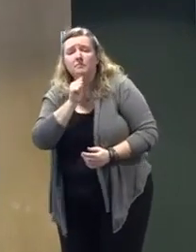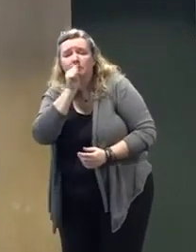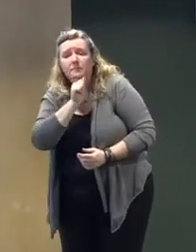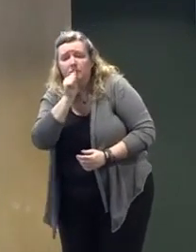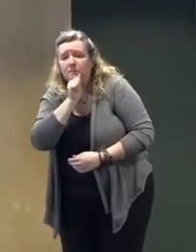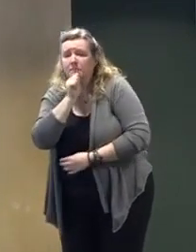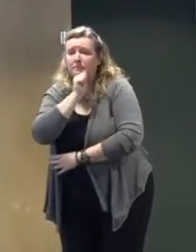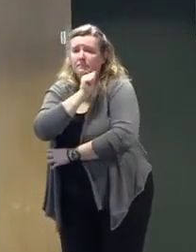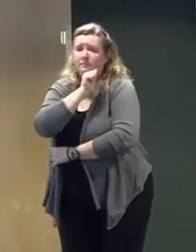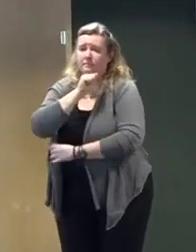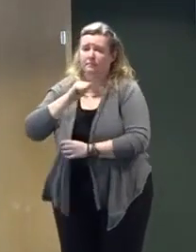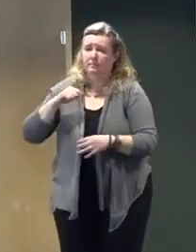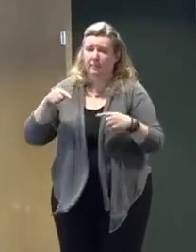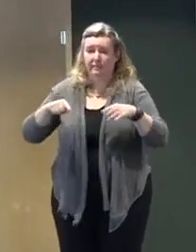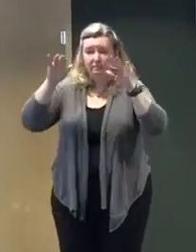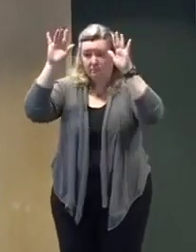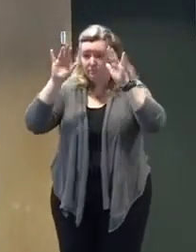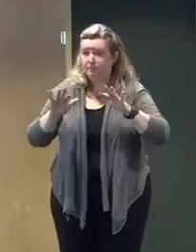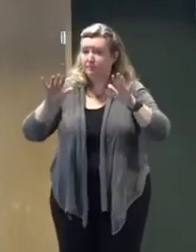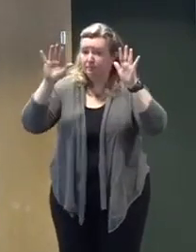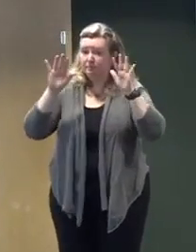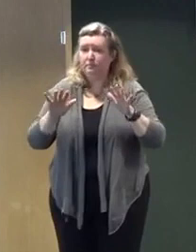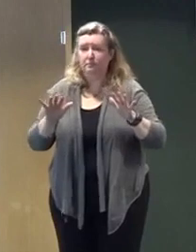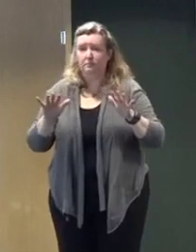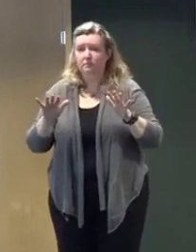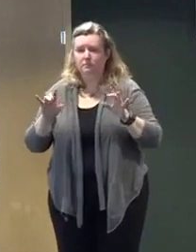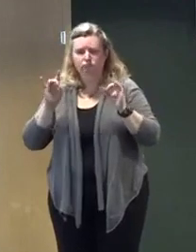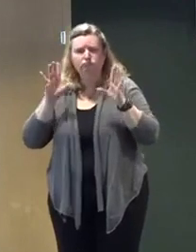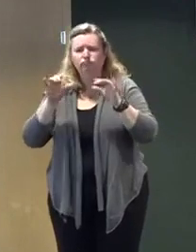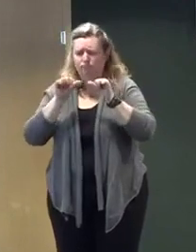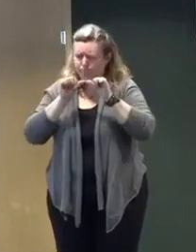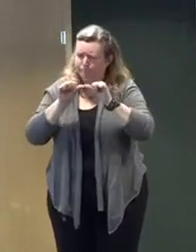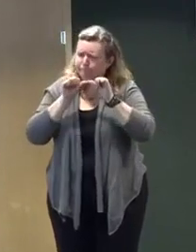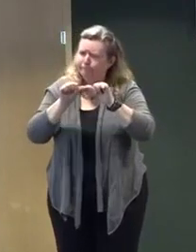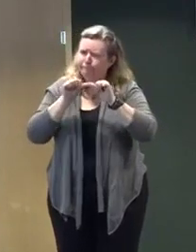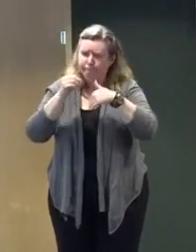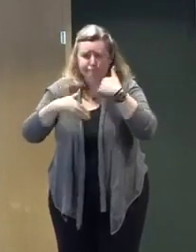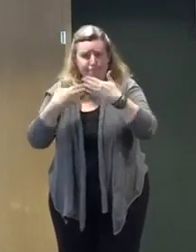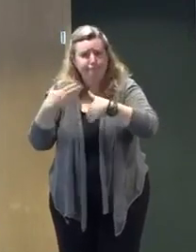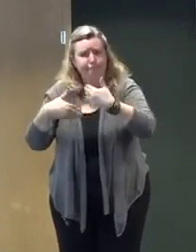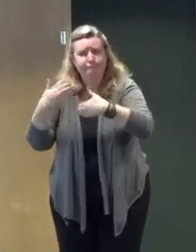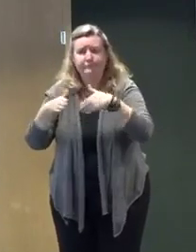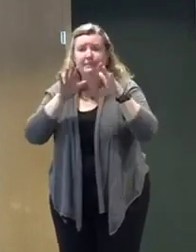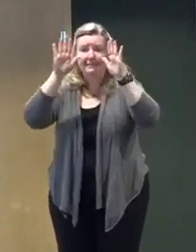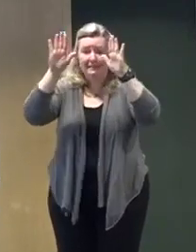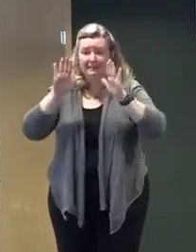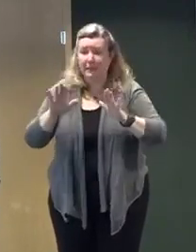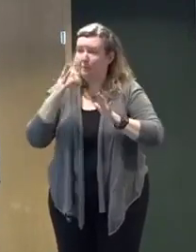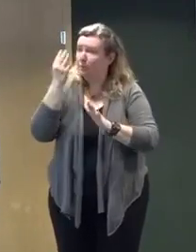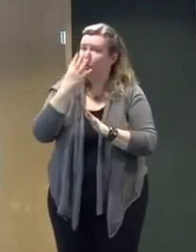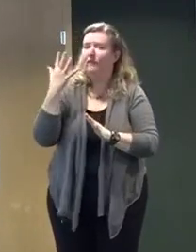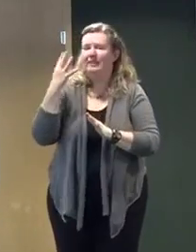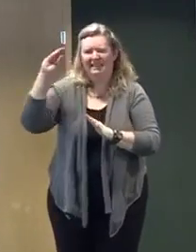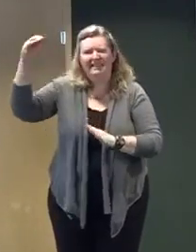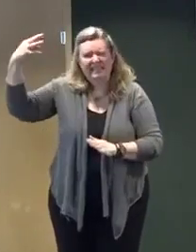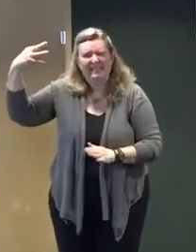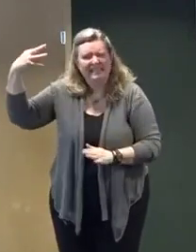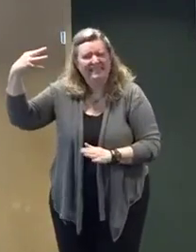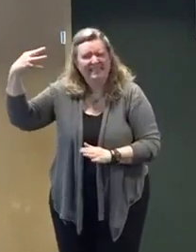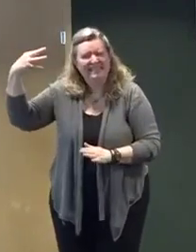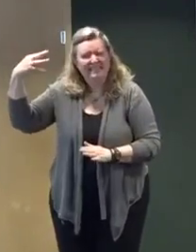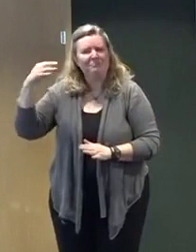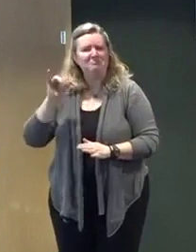colleagues reminded me, is going to have a long tail. Even though the sun may be shining on Sunday, we're going to need some time to dig out for this thing.